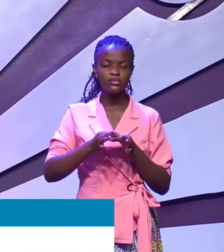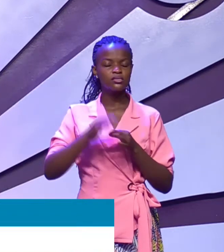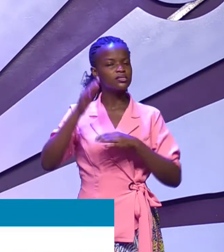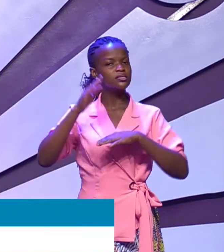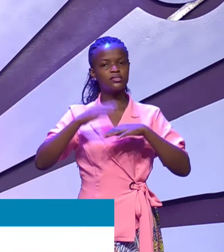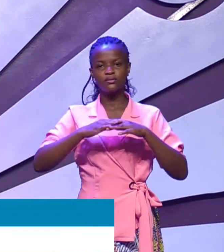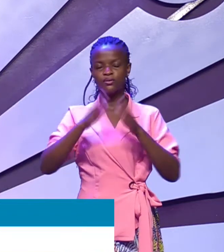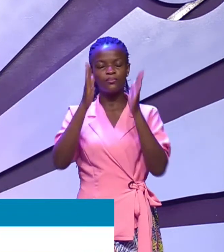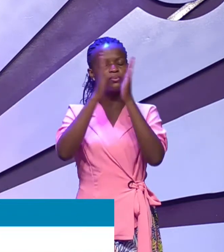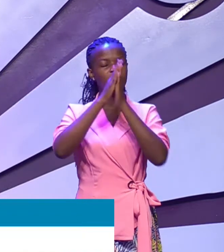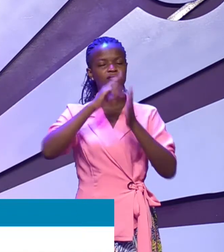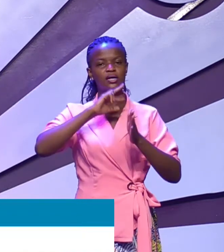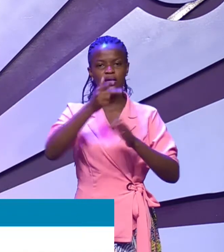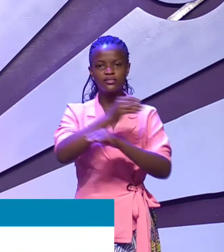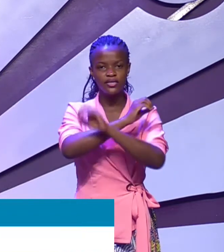prayers.